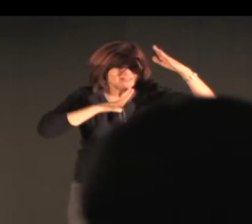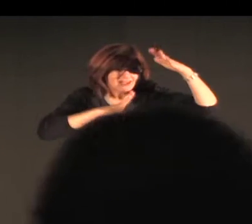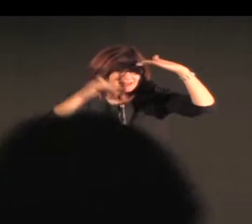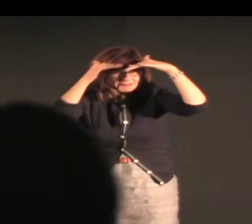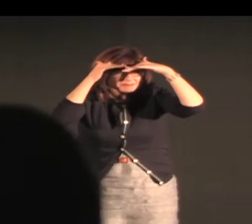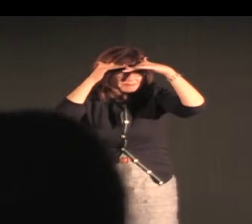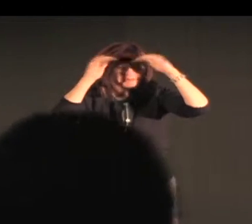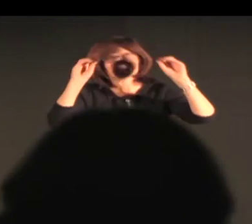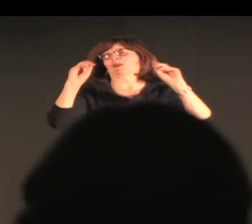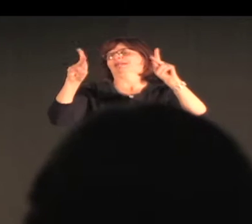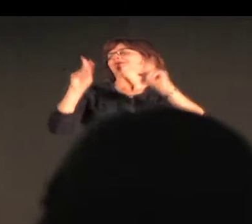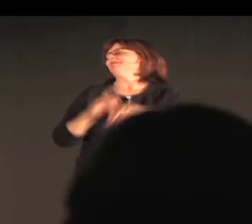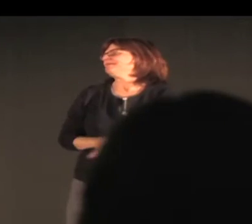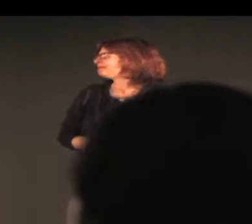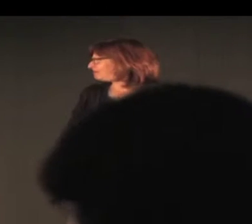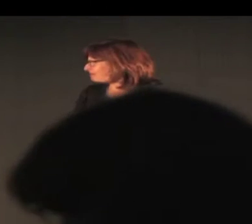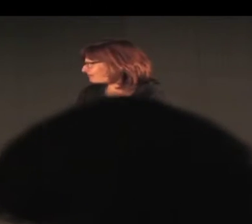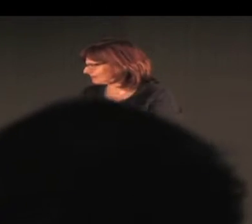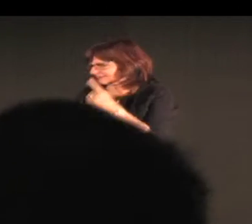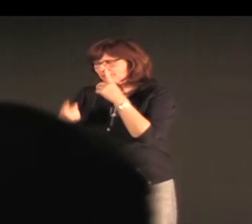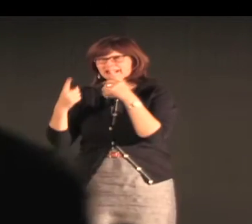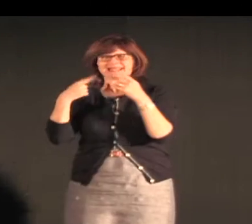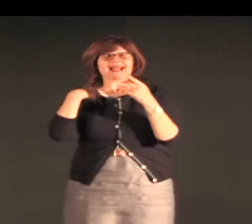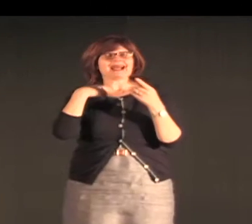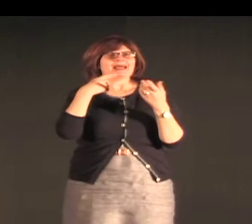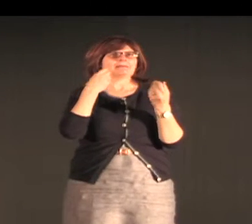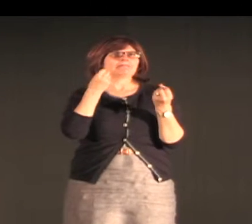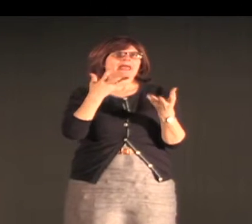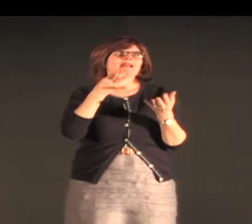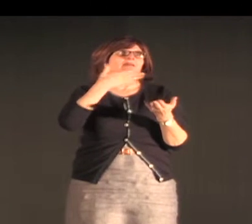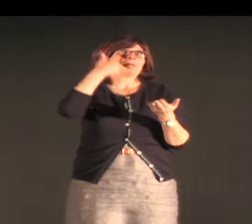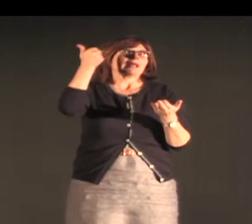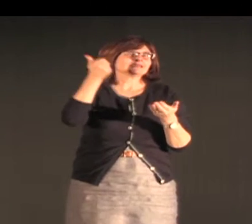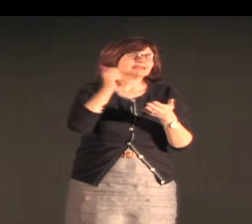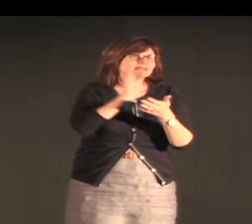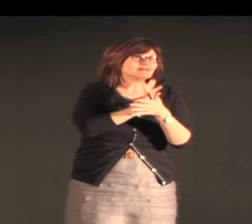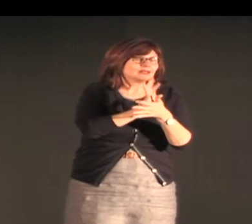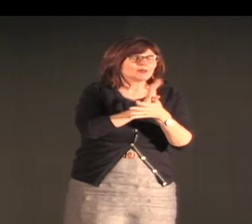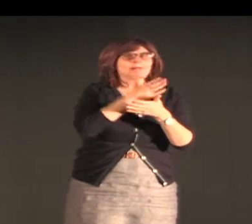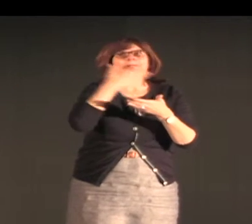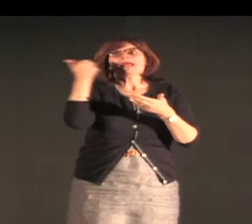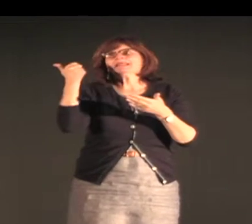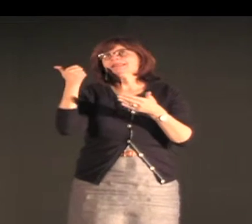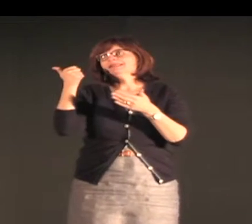images and put them on the web or share them anyplace outside of this talk. And I hope that's agreed to and understood here.